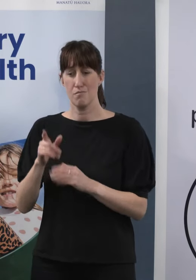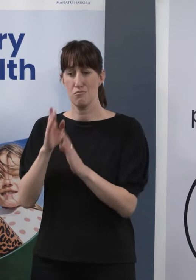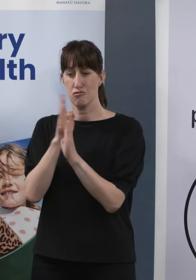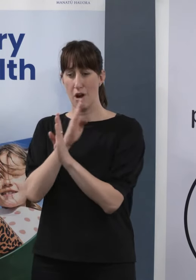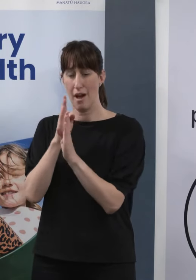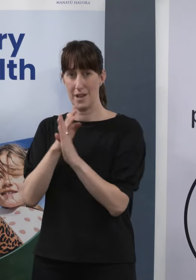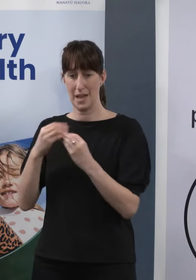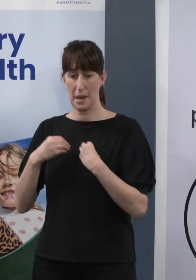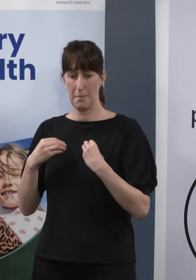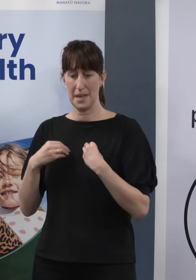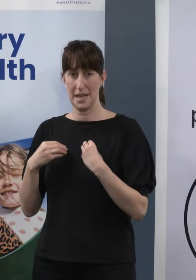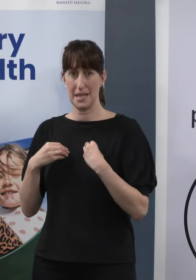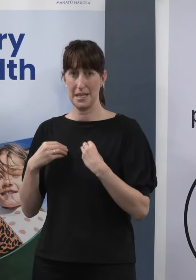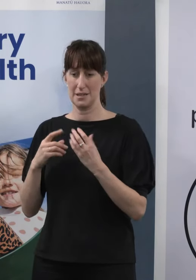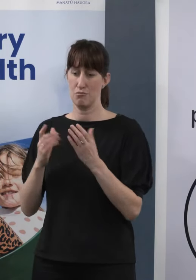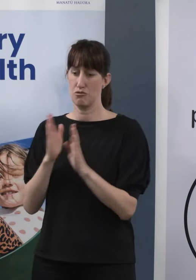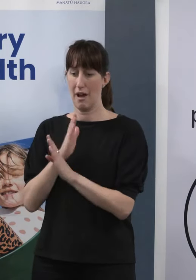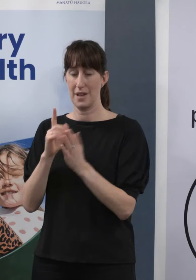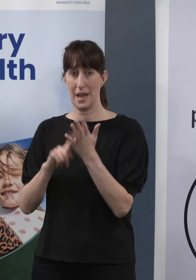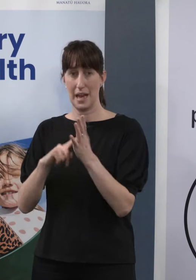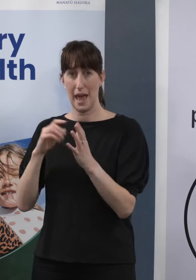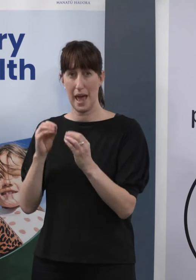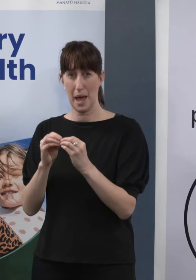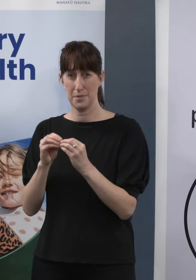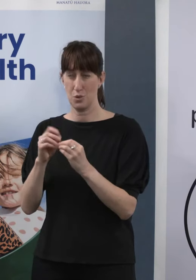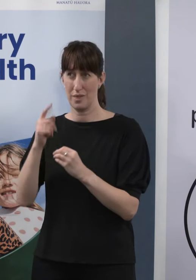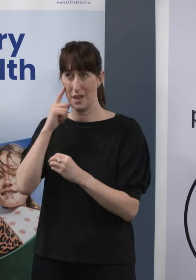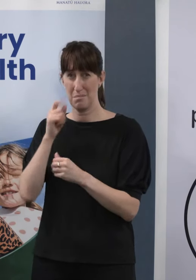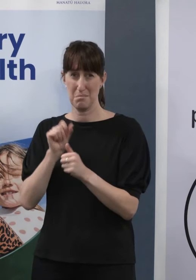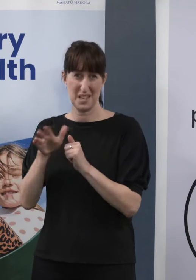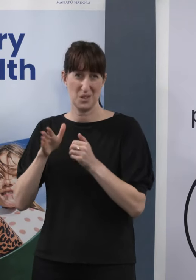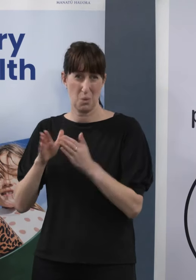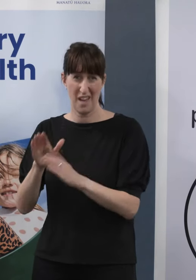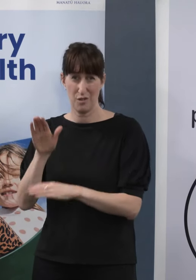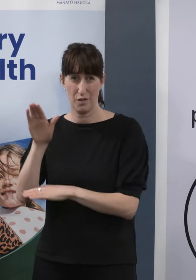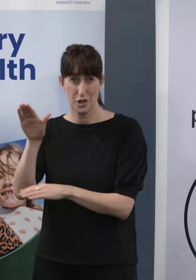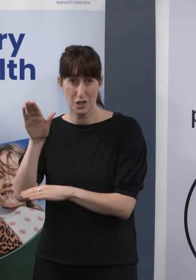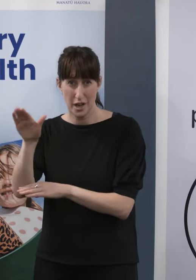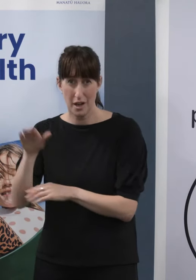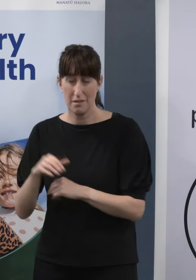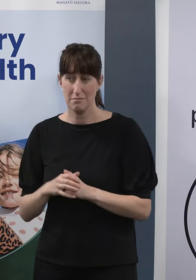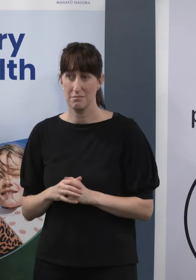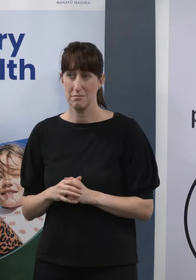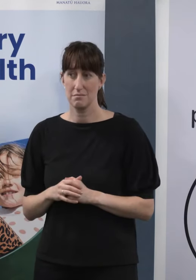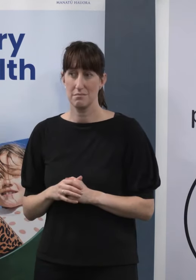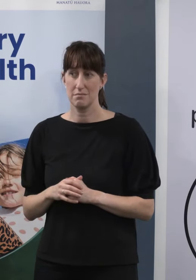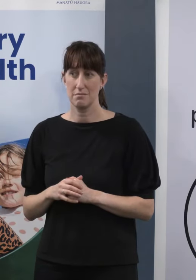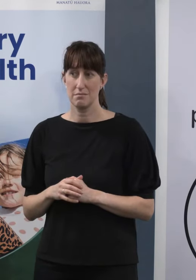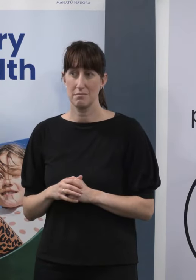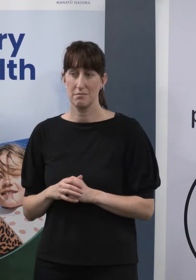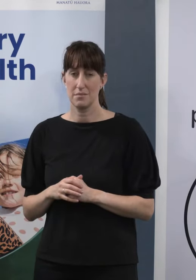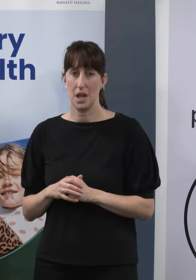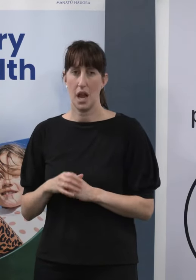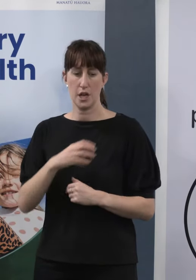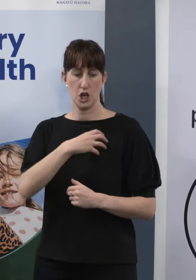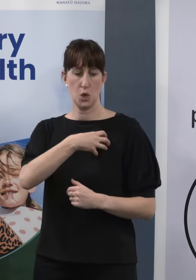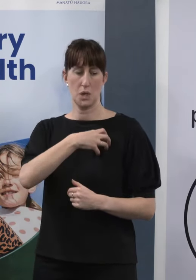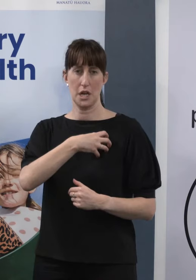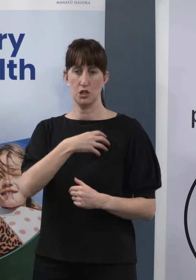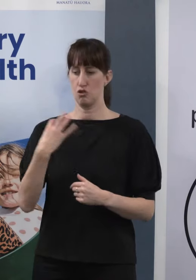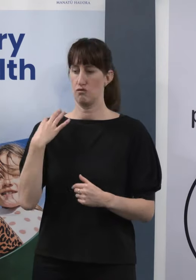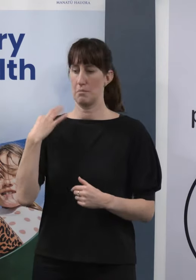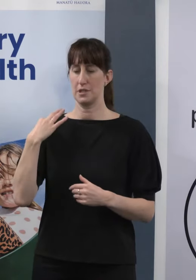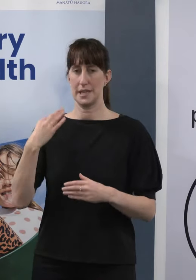testing services of these labs is actually the way to go? There seems to be quite some tension between certainly the unions, I think representing